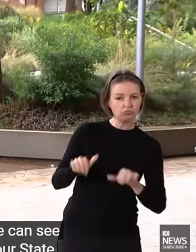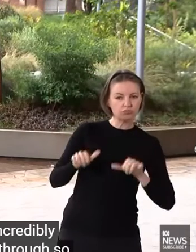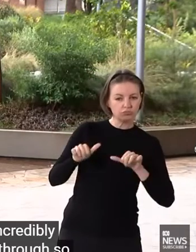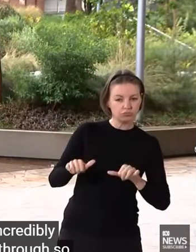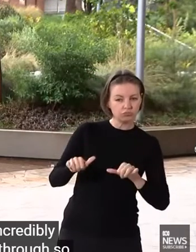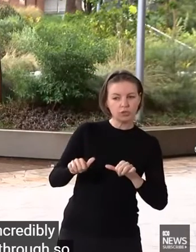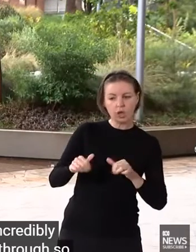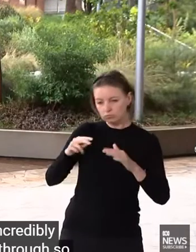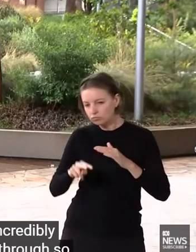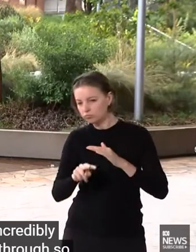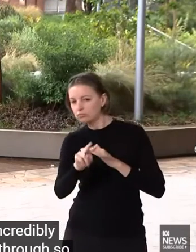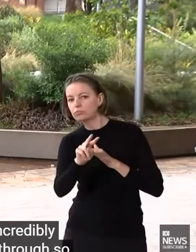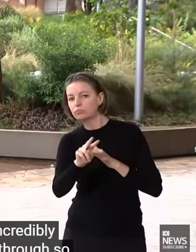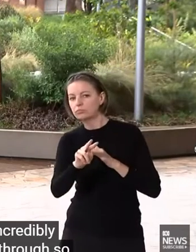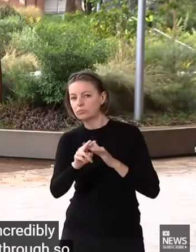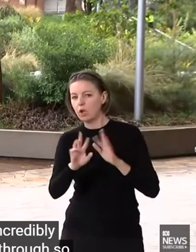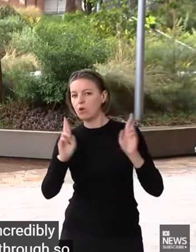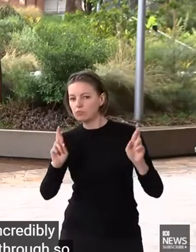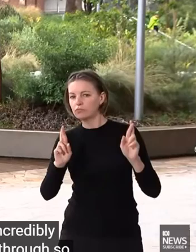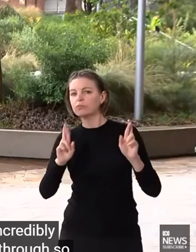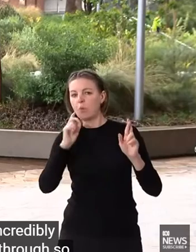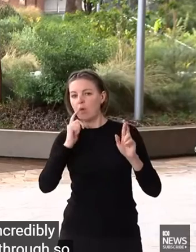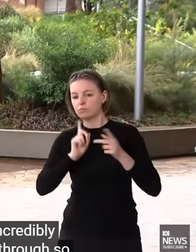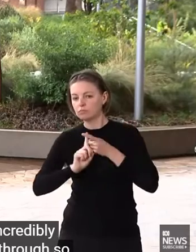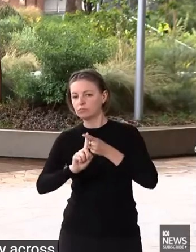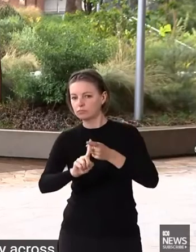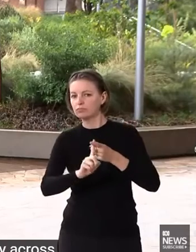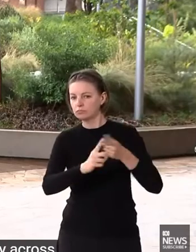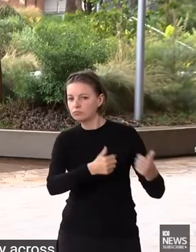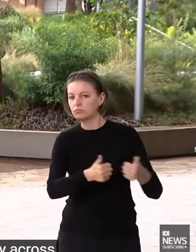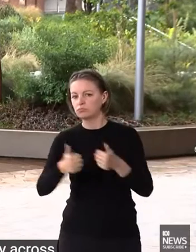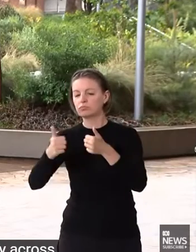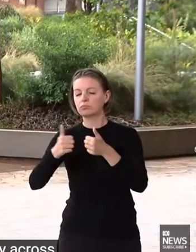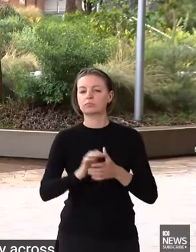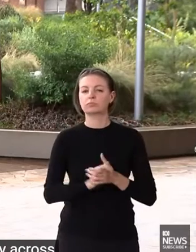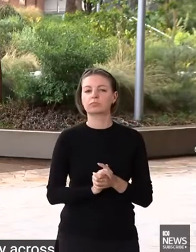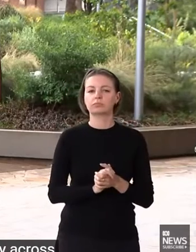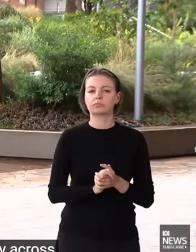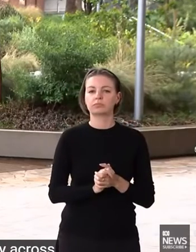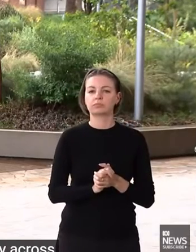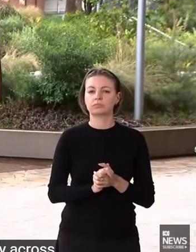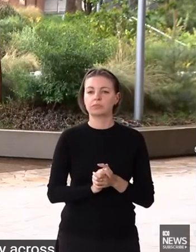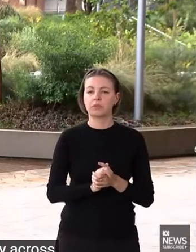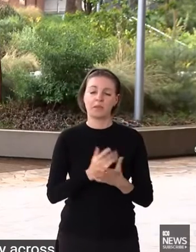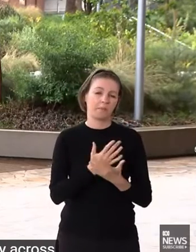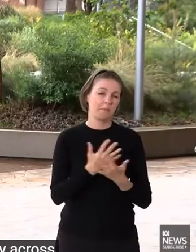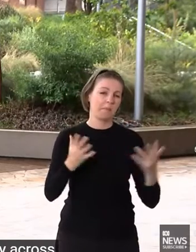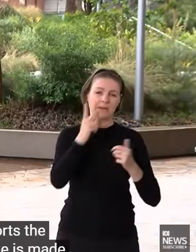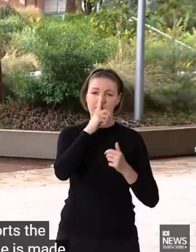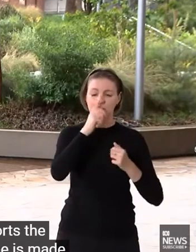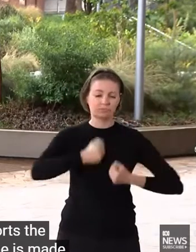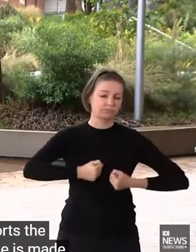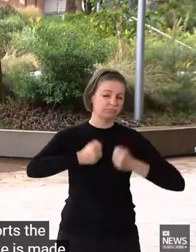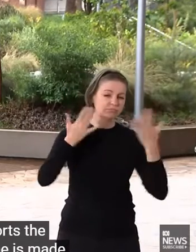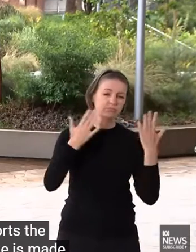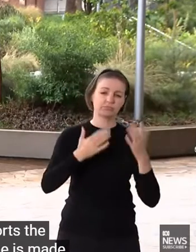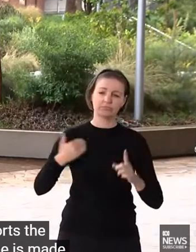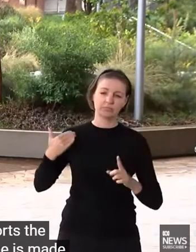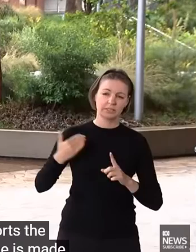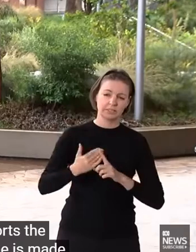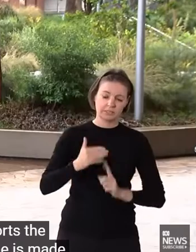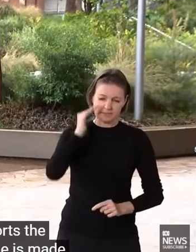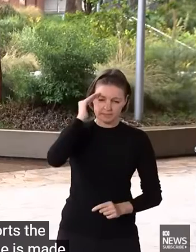So can I thank everybody across our state for the efforts, the sacrifices that everyone has made, not just over the last